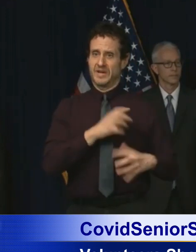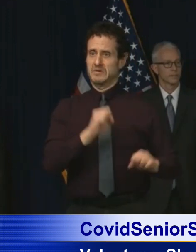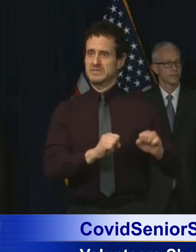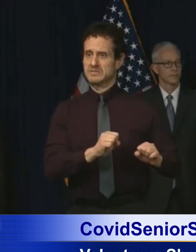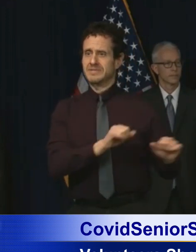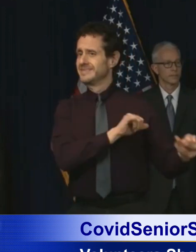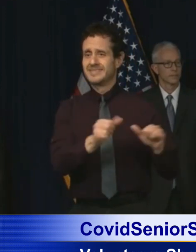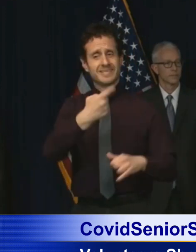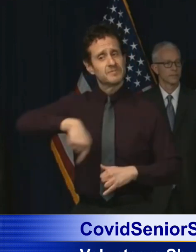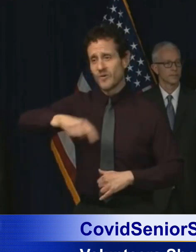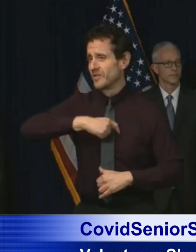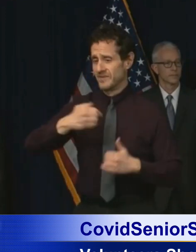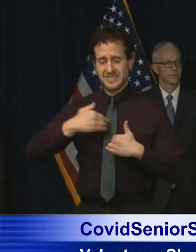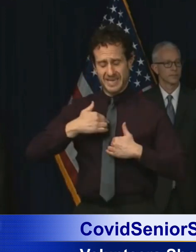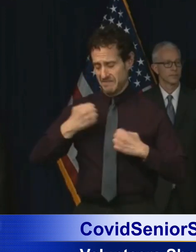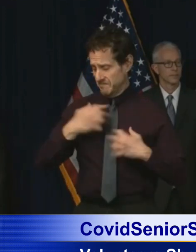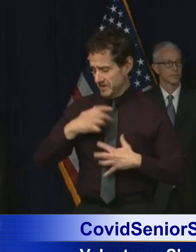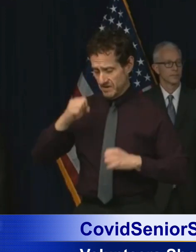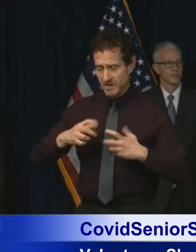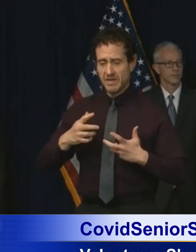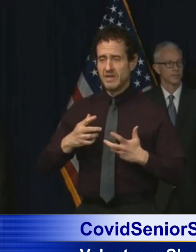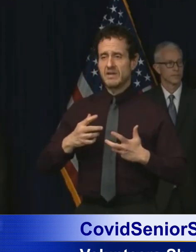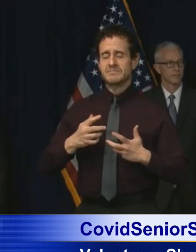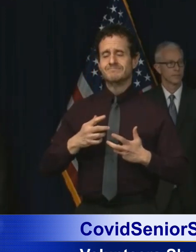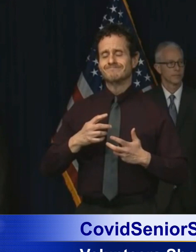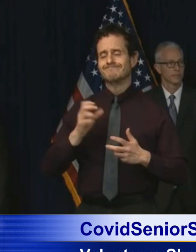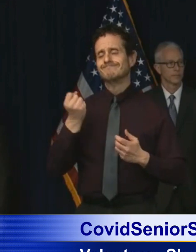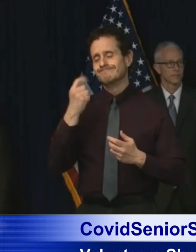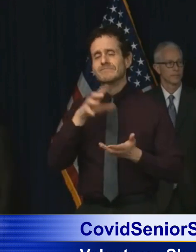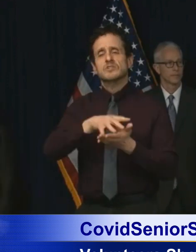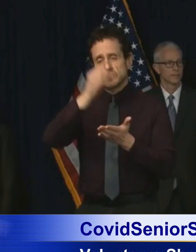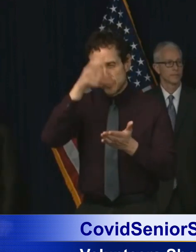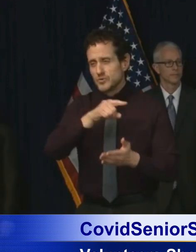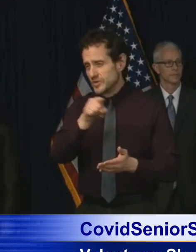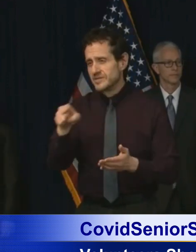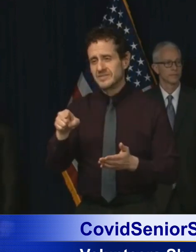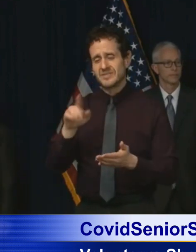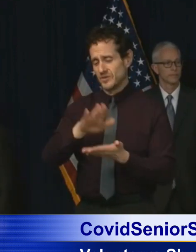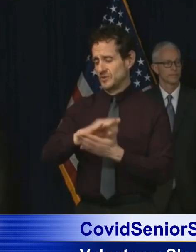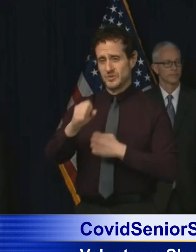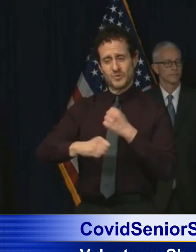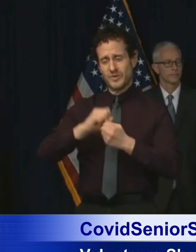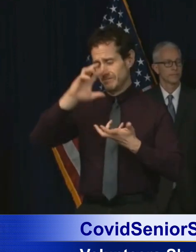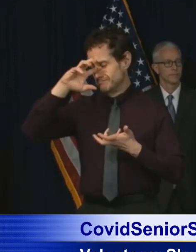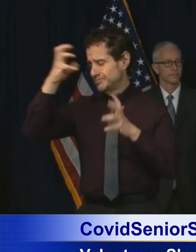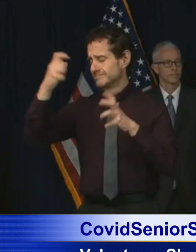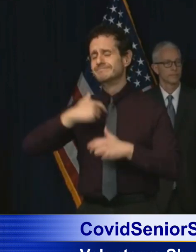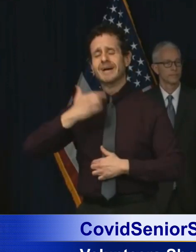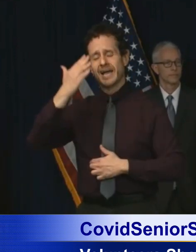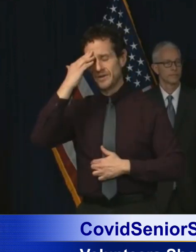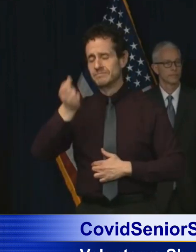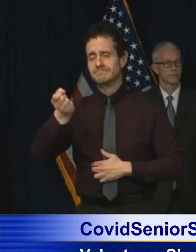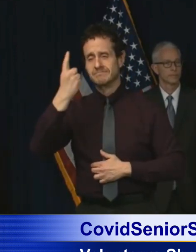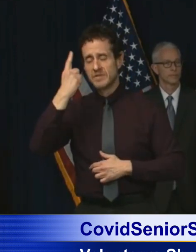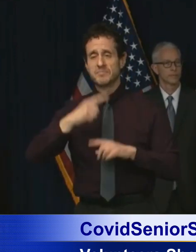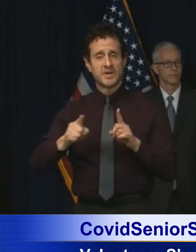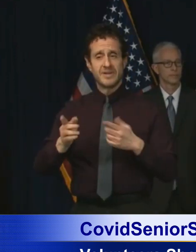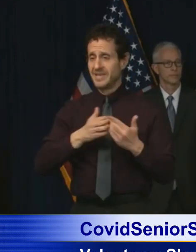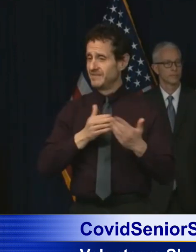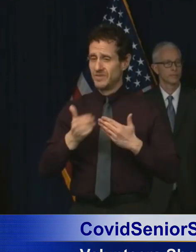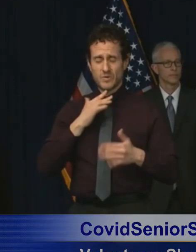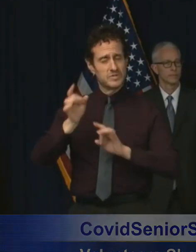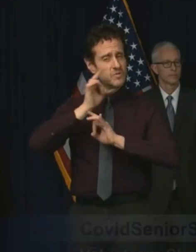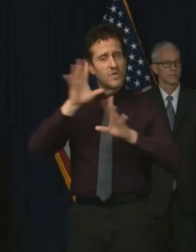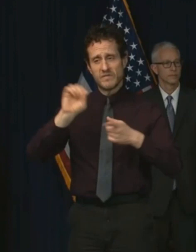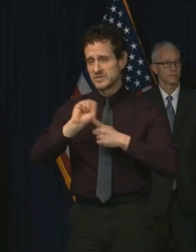No, it's not the school year you bargained for, and I'm terribly sorry for that. But amidst these dire circumstances, I want you to know that there